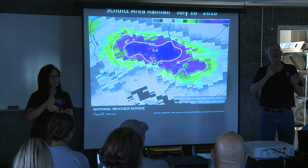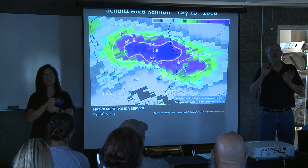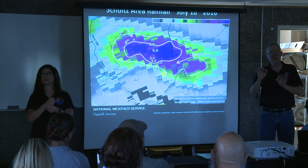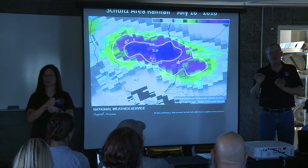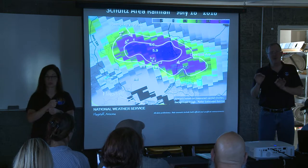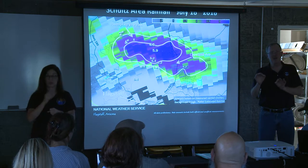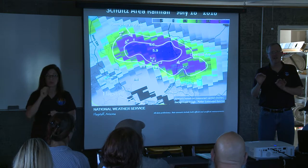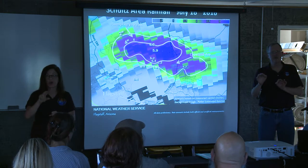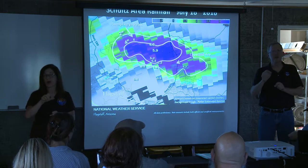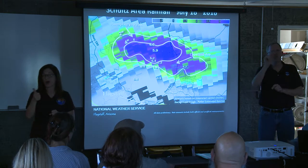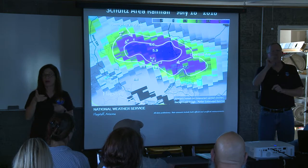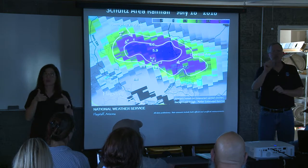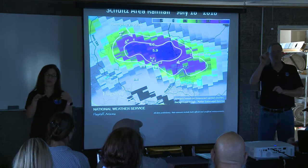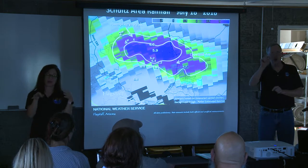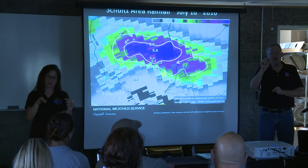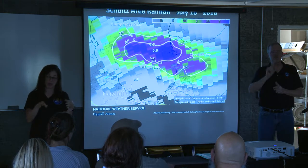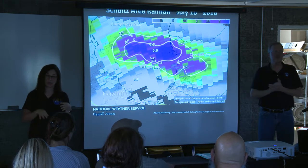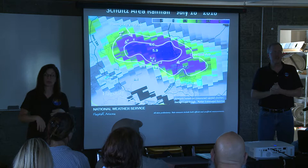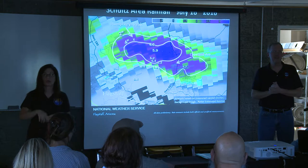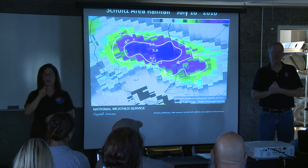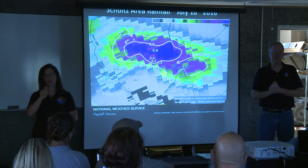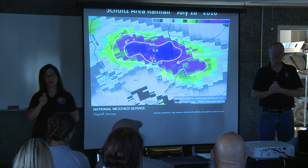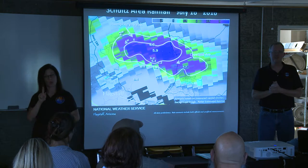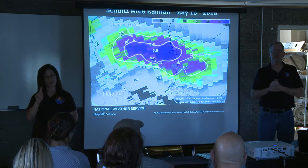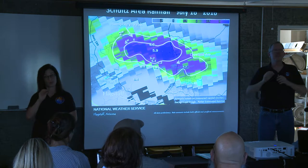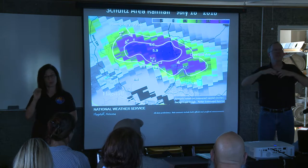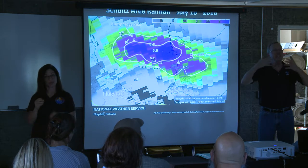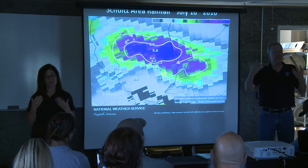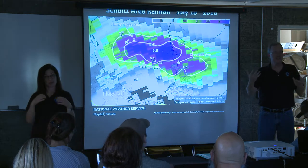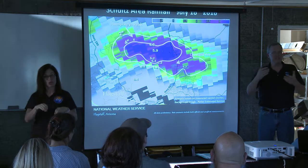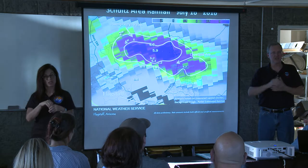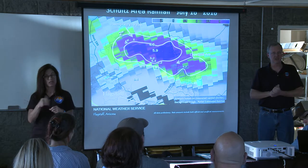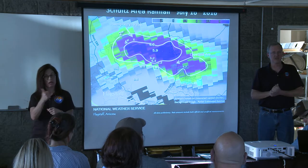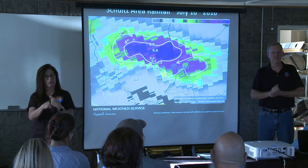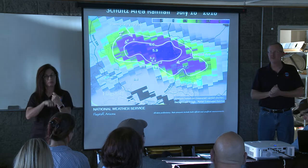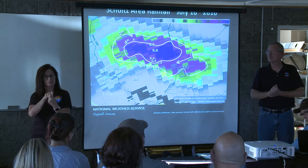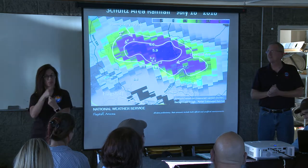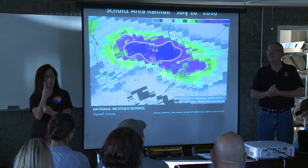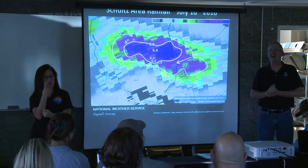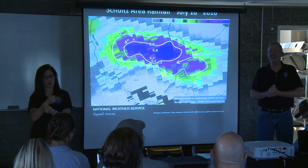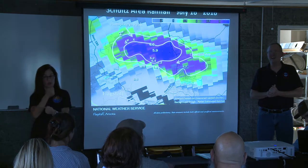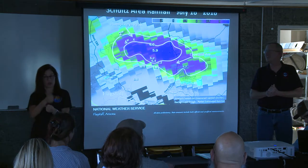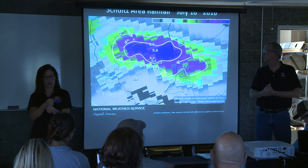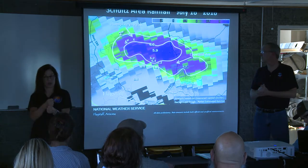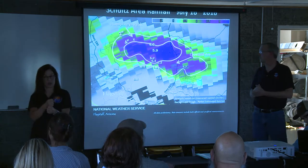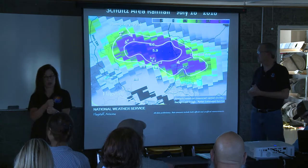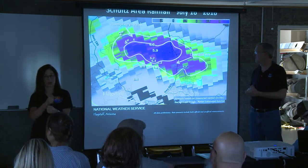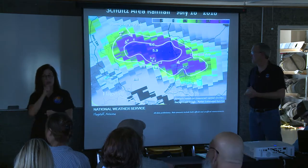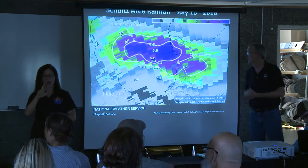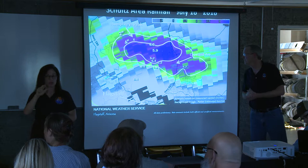to put another way 0.1 percent chance in any given year it's a highly